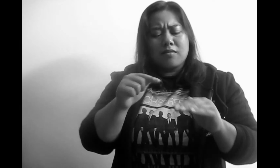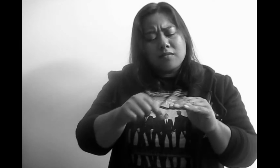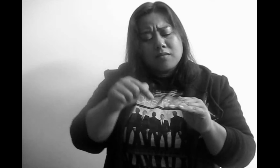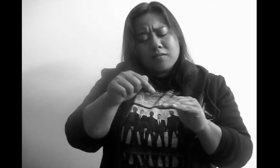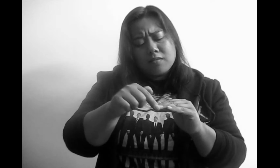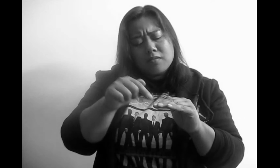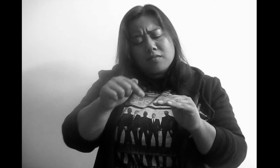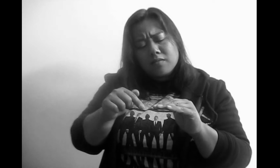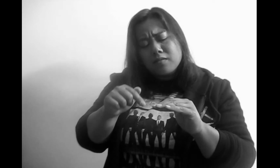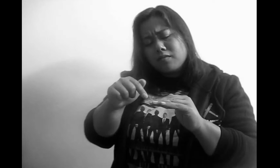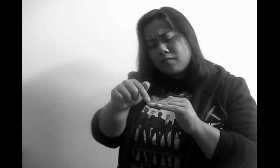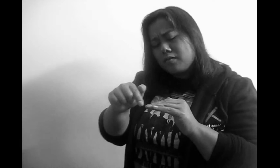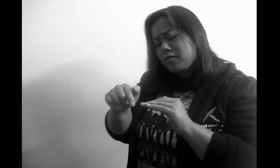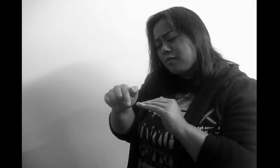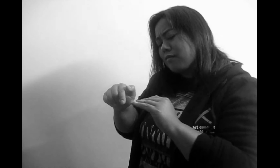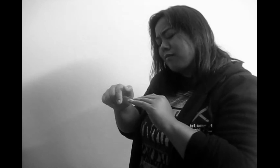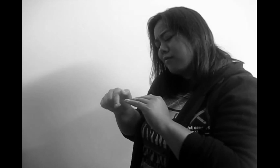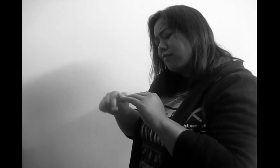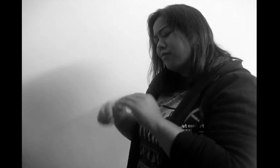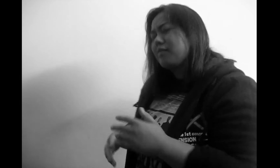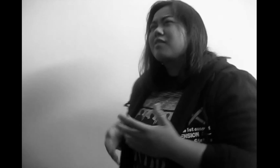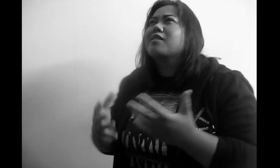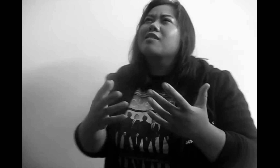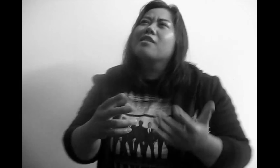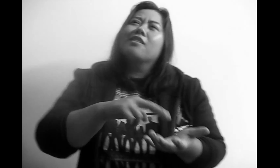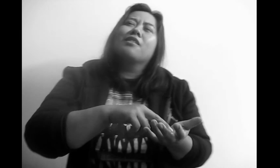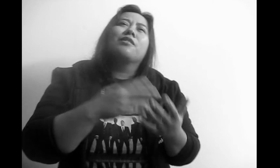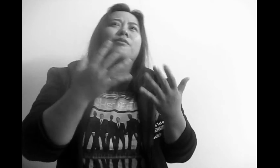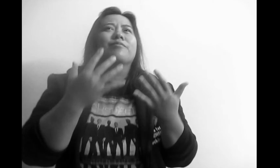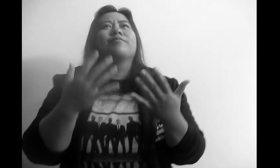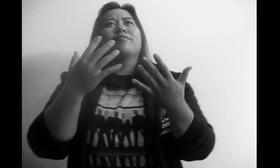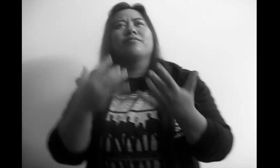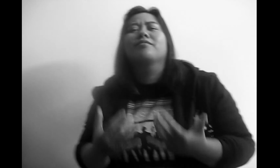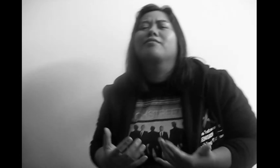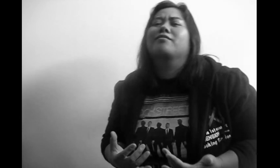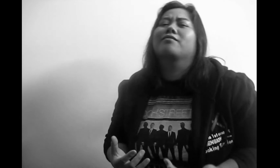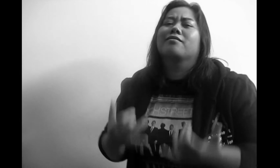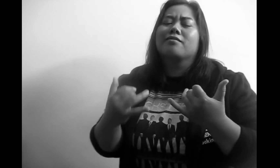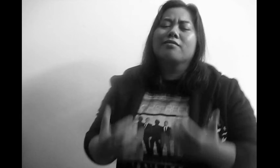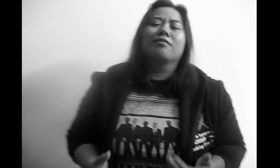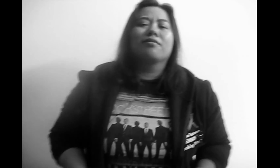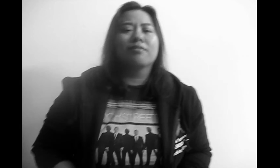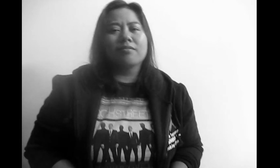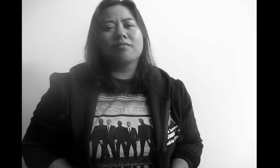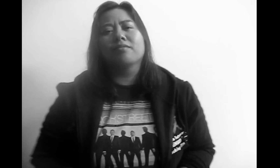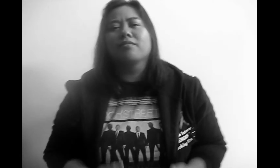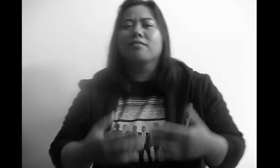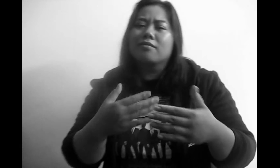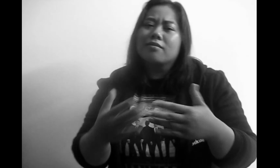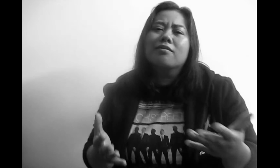toes It's like you're standing right in front of me now Though the light's gone